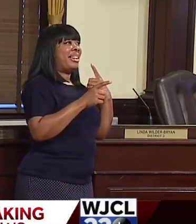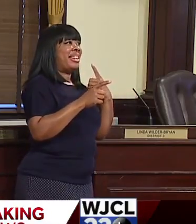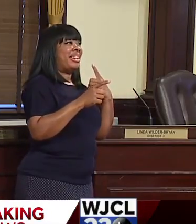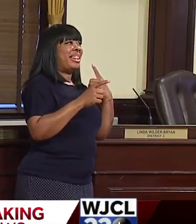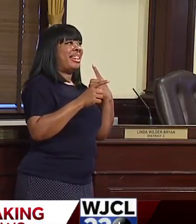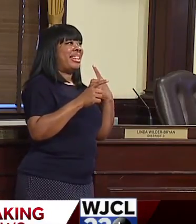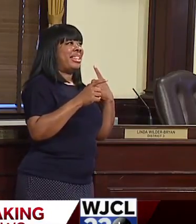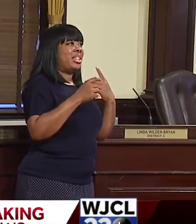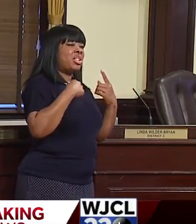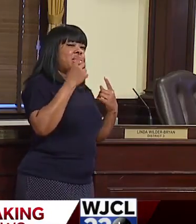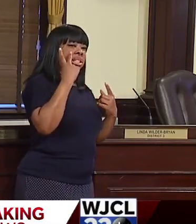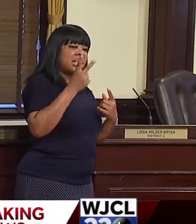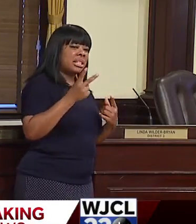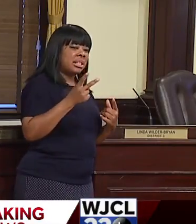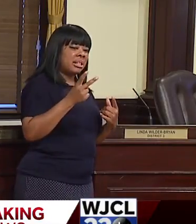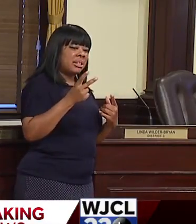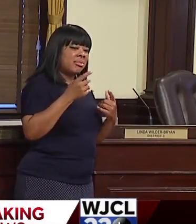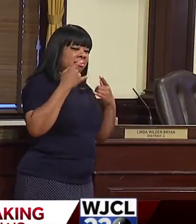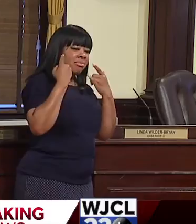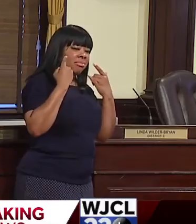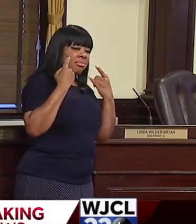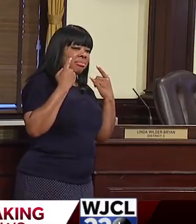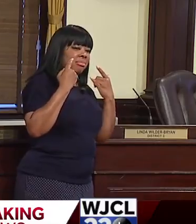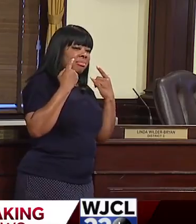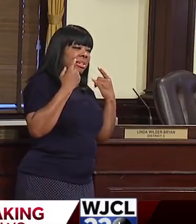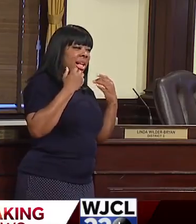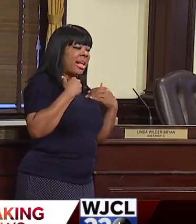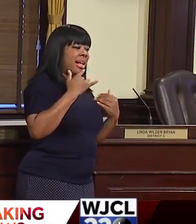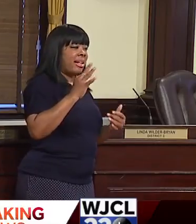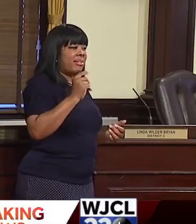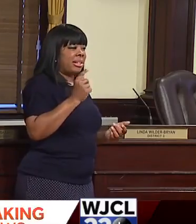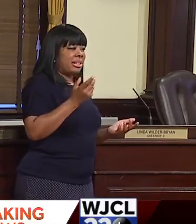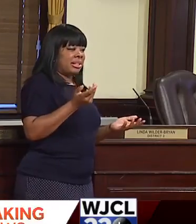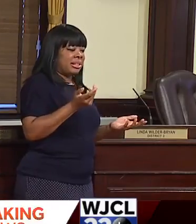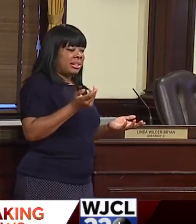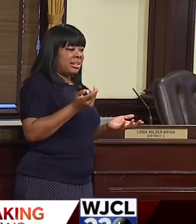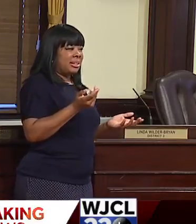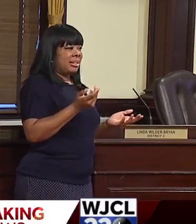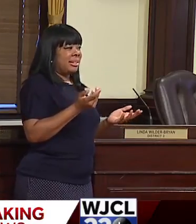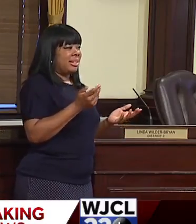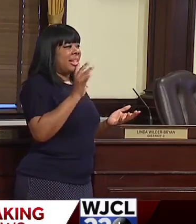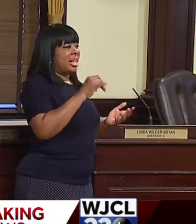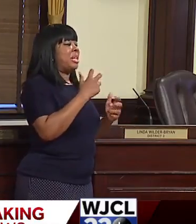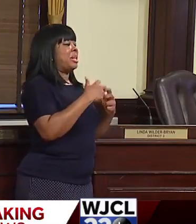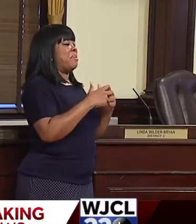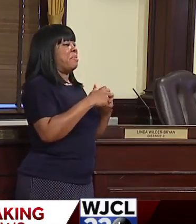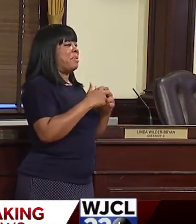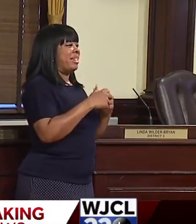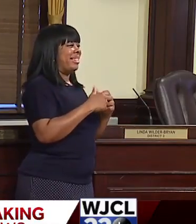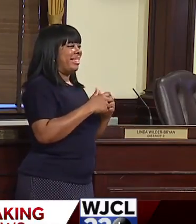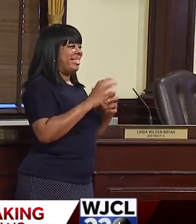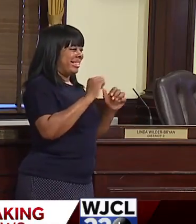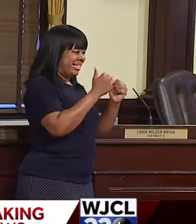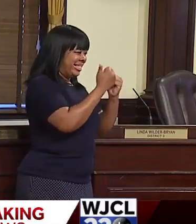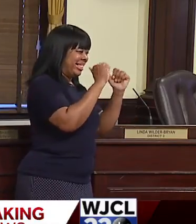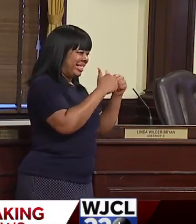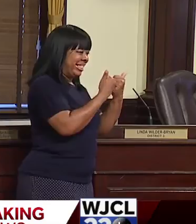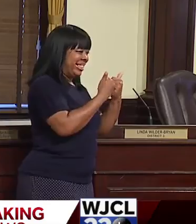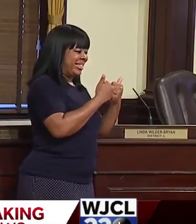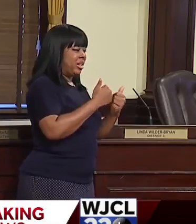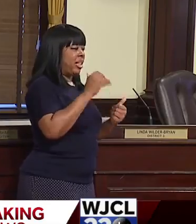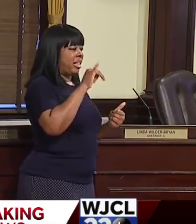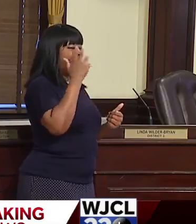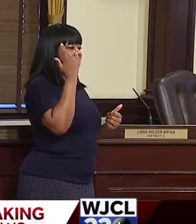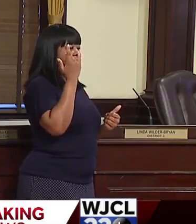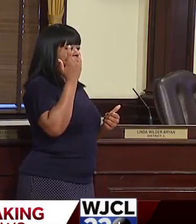don't you see them doing that? Well, when we see them, they have the mask on. And so that has been, you know, some of our challenges, which is why we're